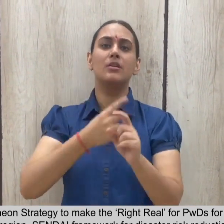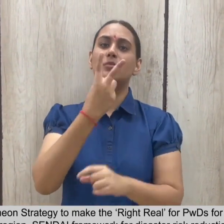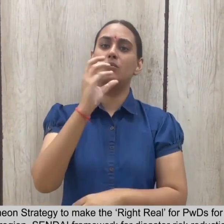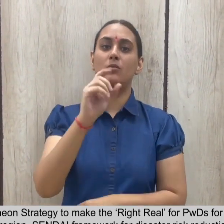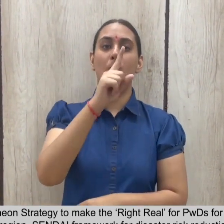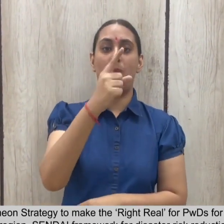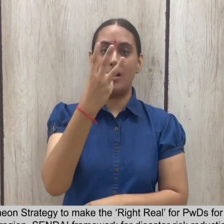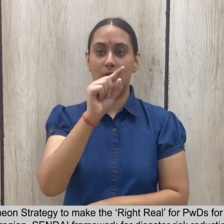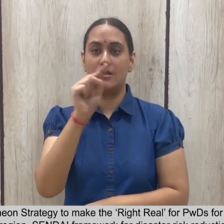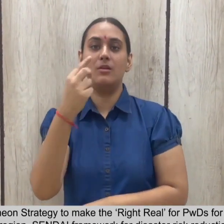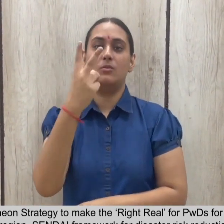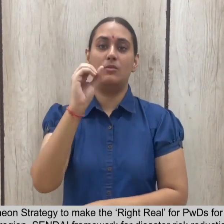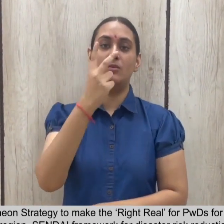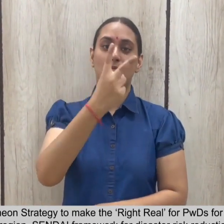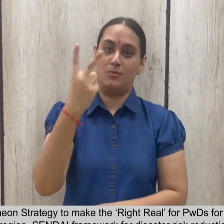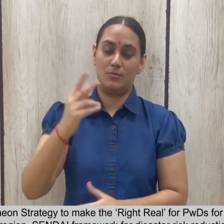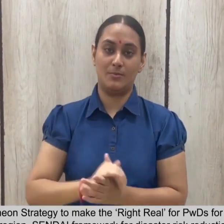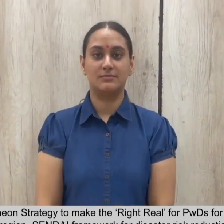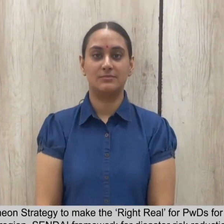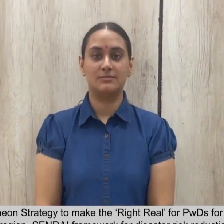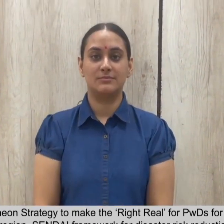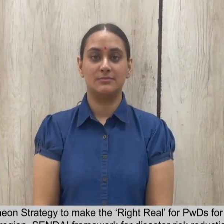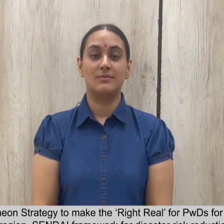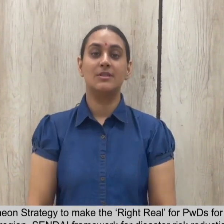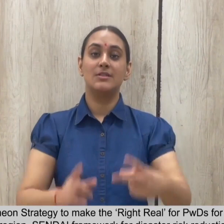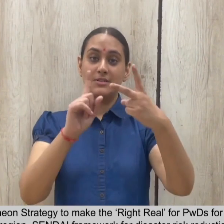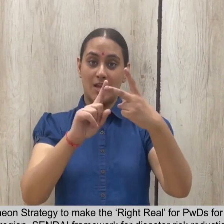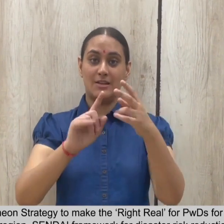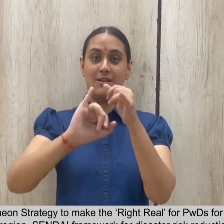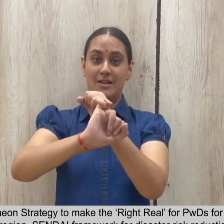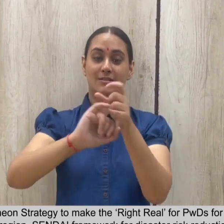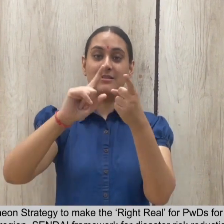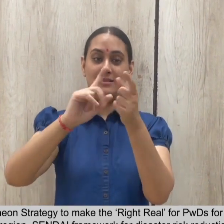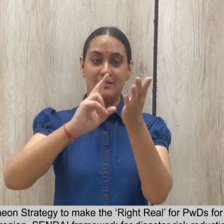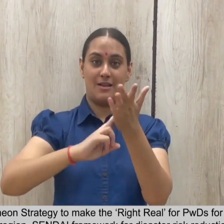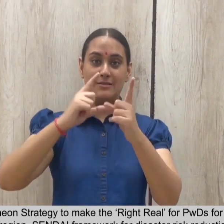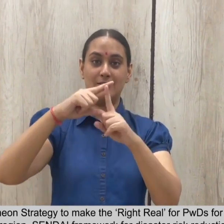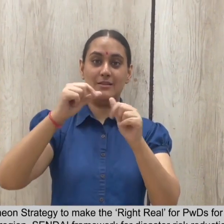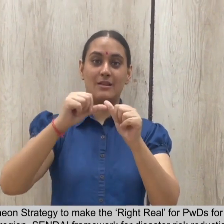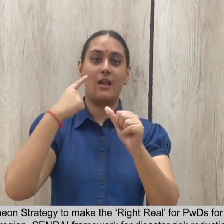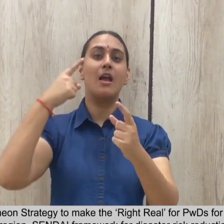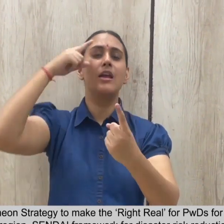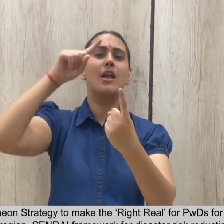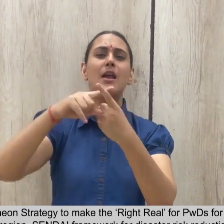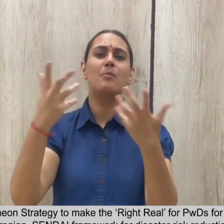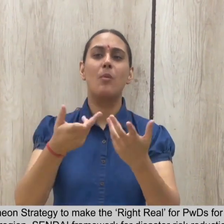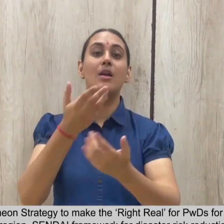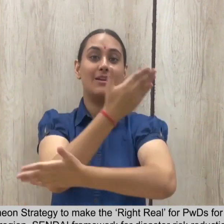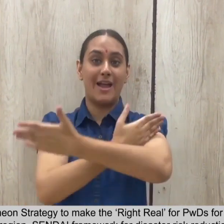PWDs for the Decade 2013-2022 in Asia and the Pacific region. Sendai Framework